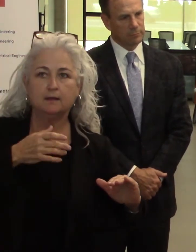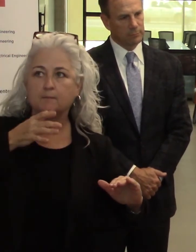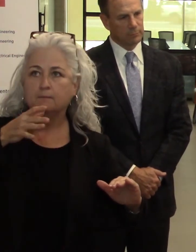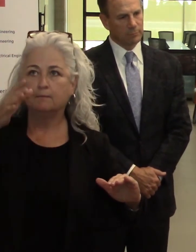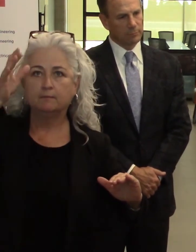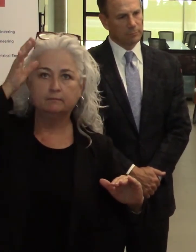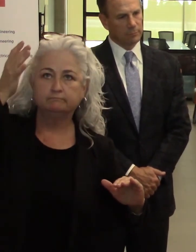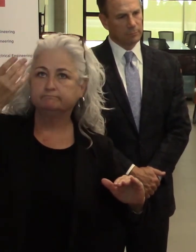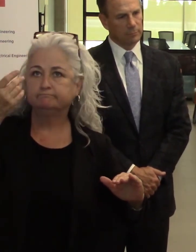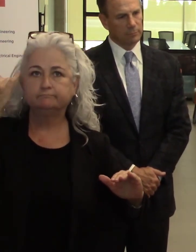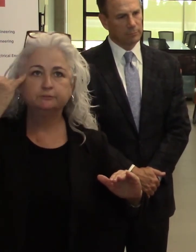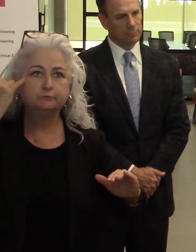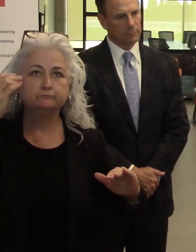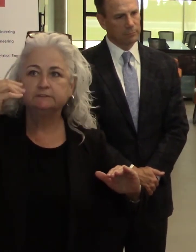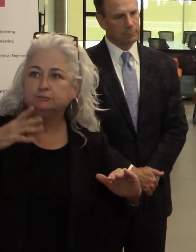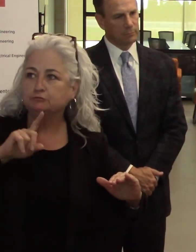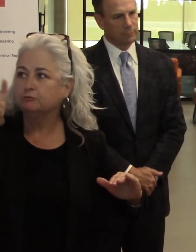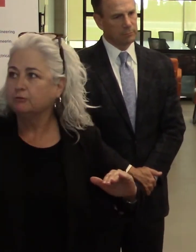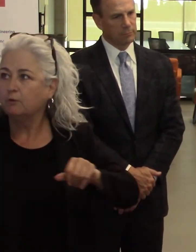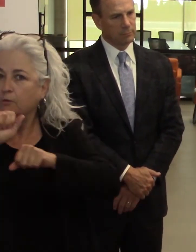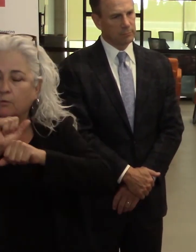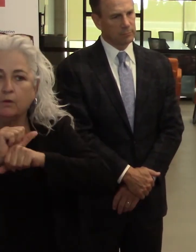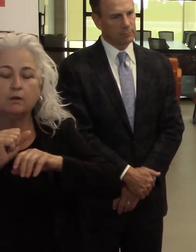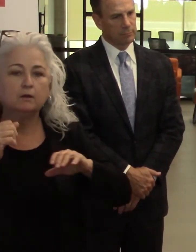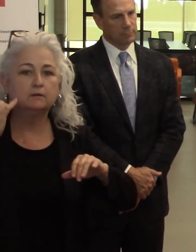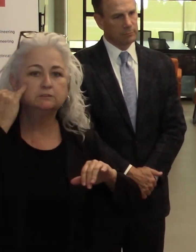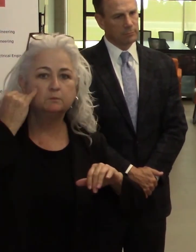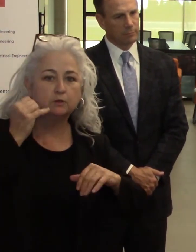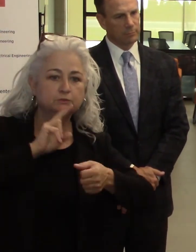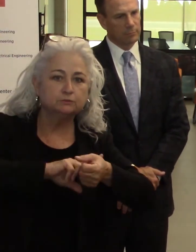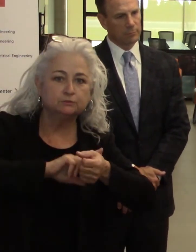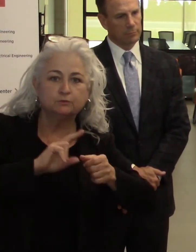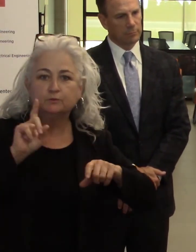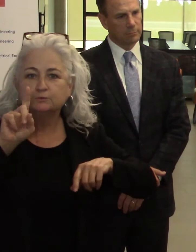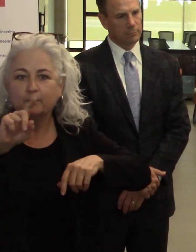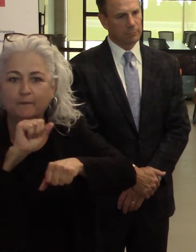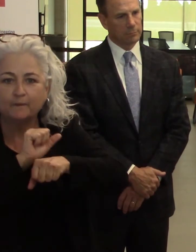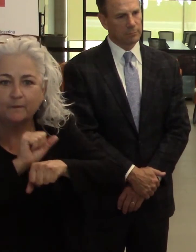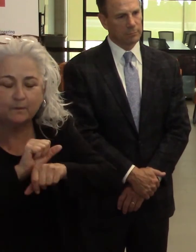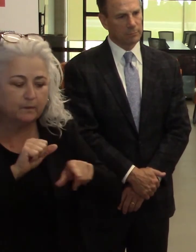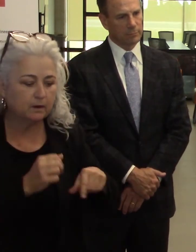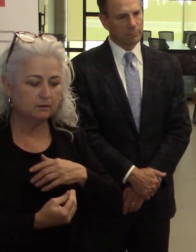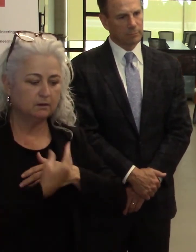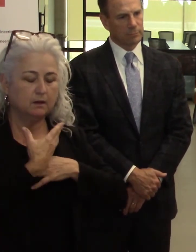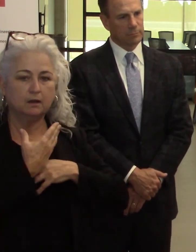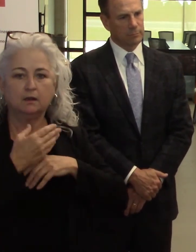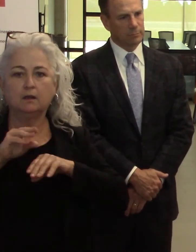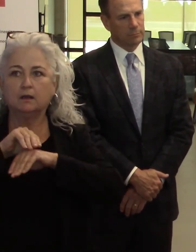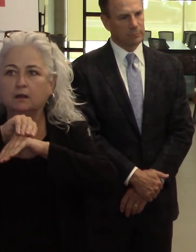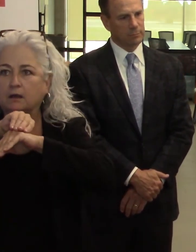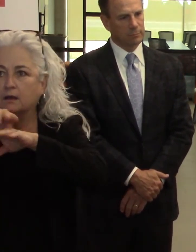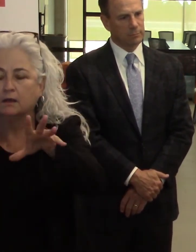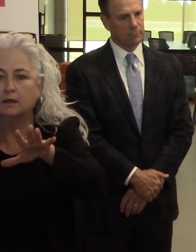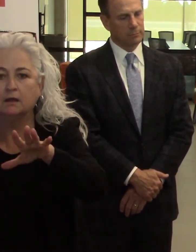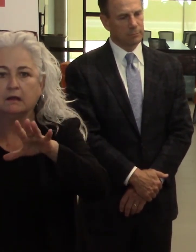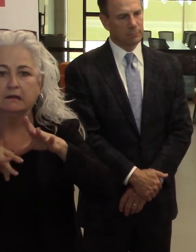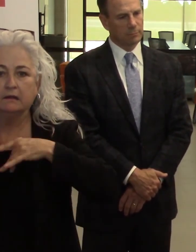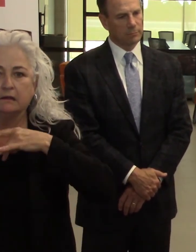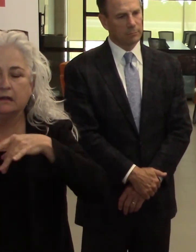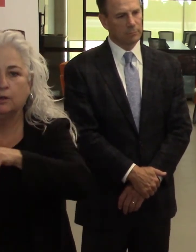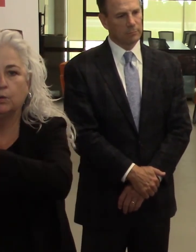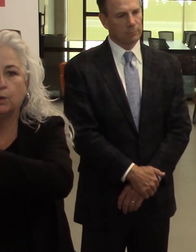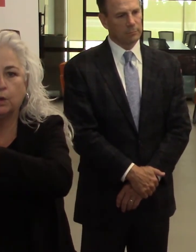as a teacher, go to the work as a nurse and start spreading this virus. This virus is three times more